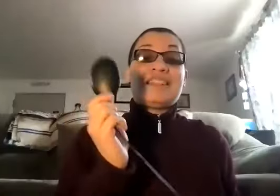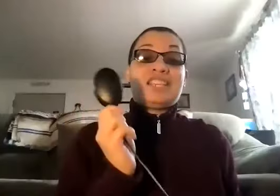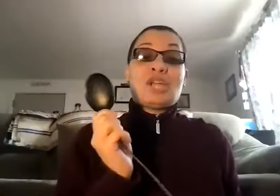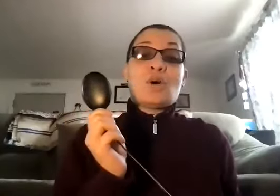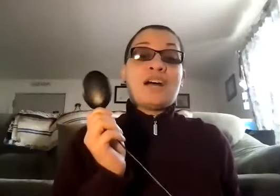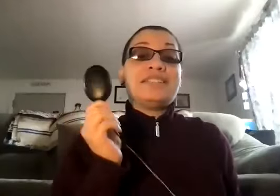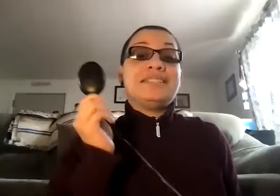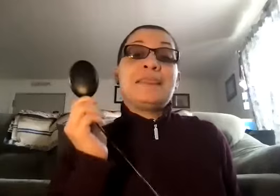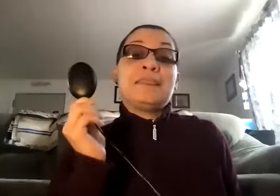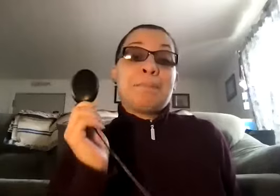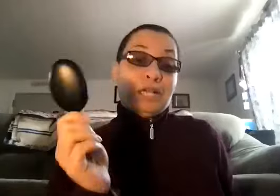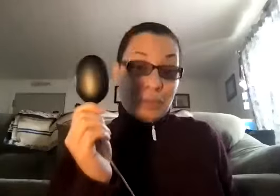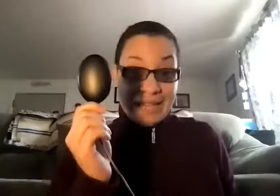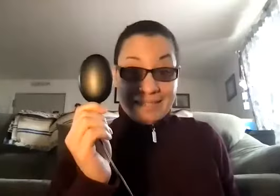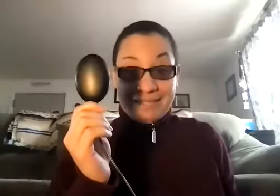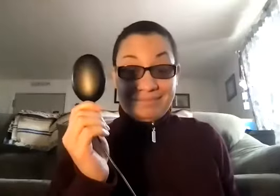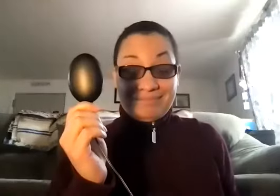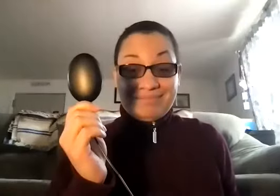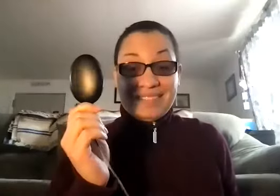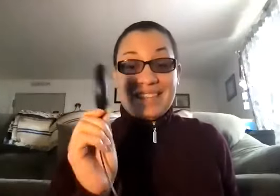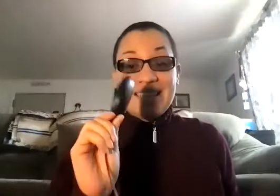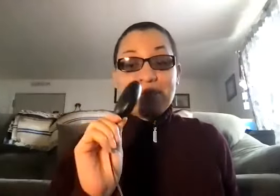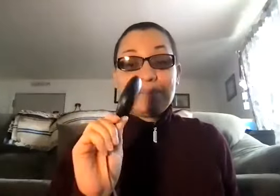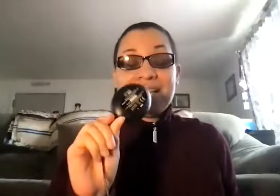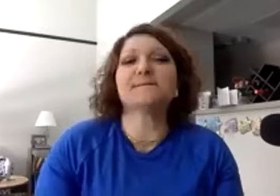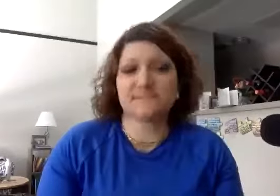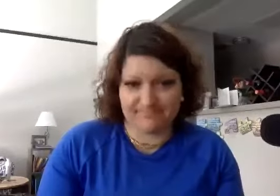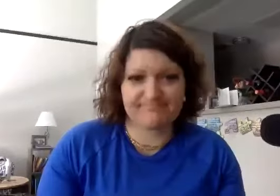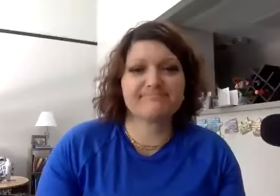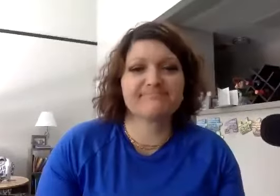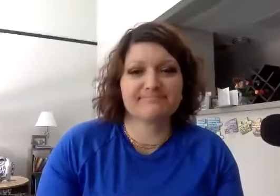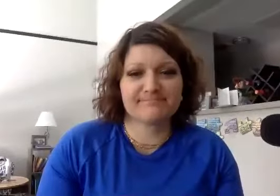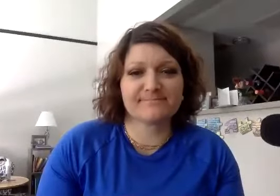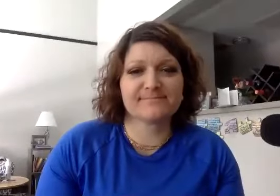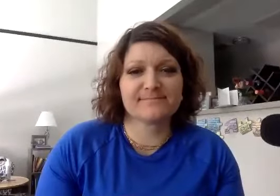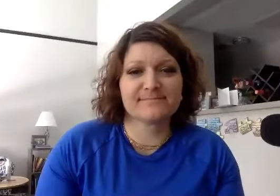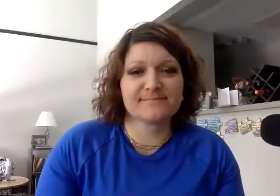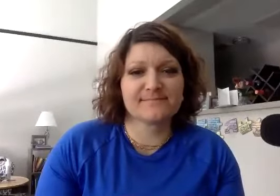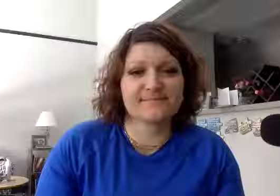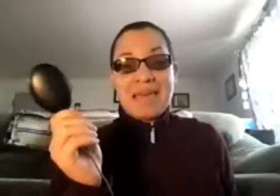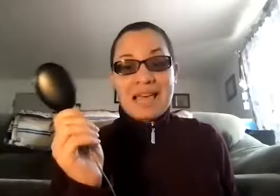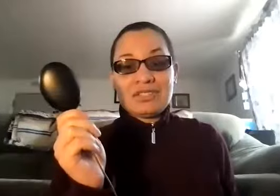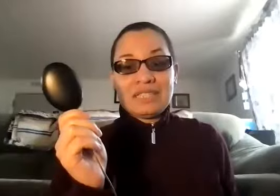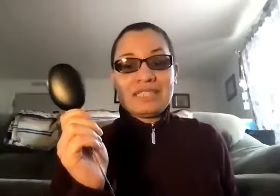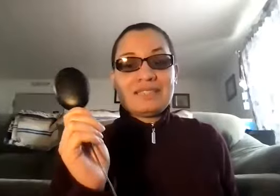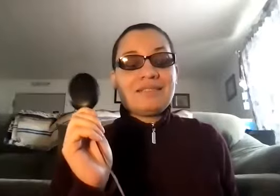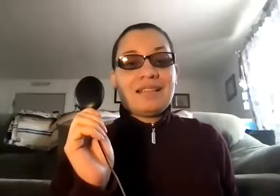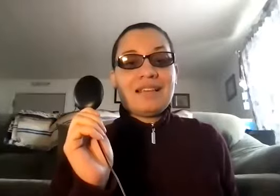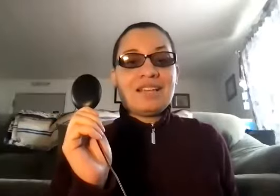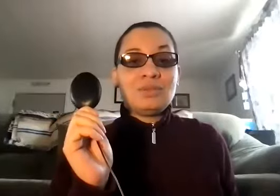this go underneath the pillowcase. Yeah. if you put it between the mattress and you